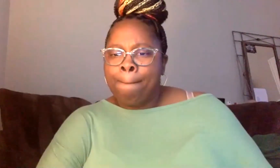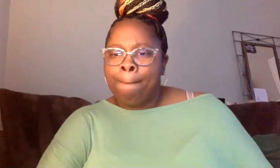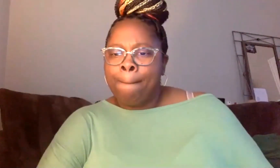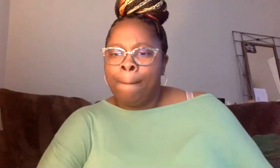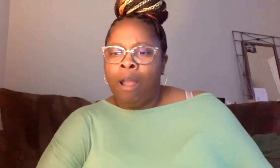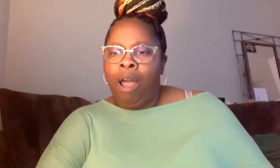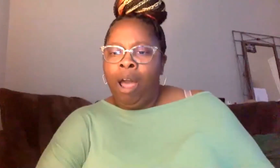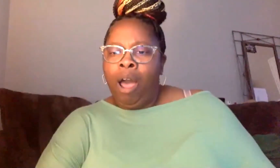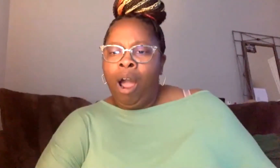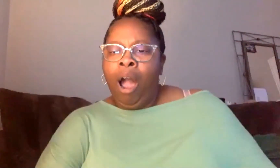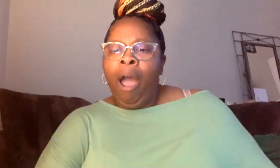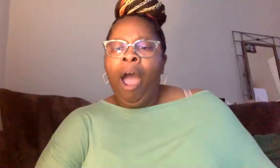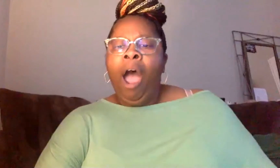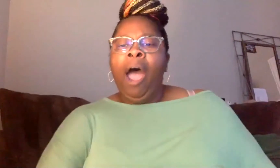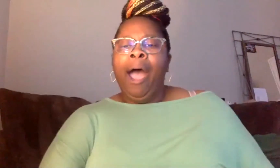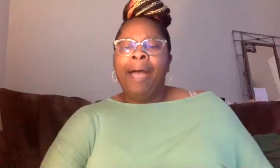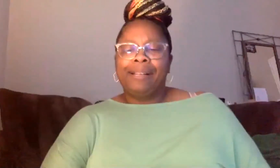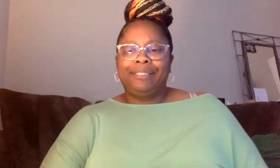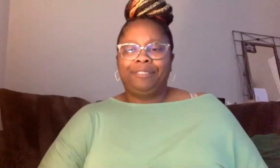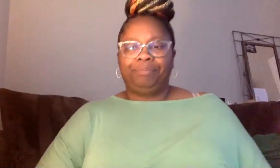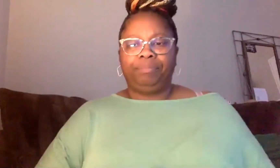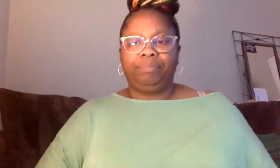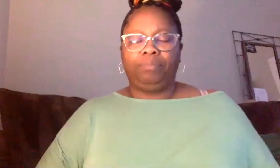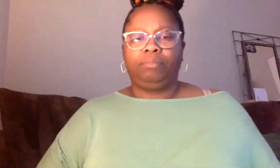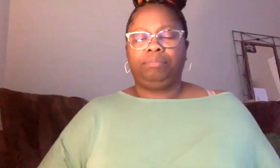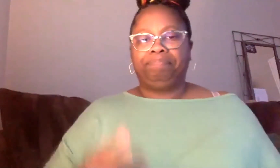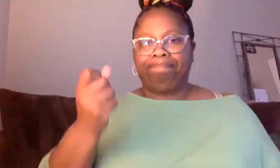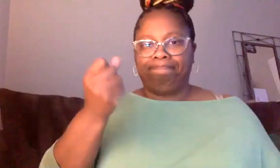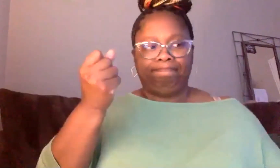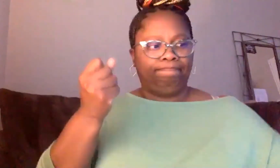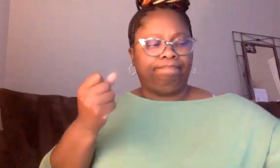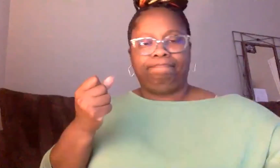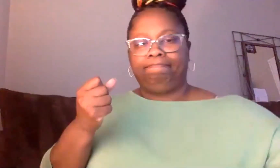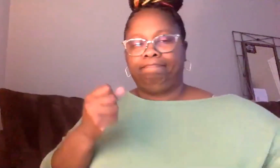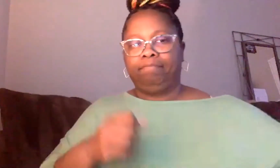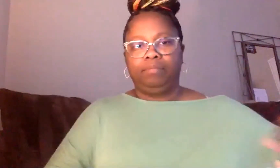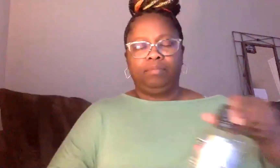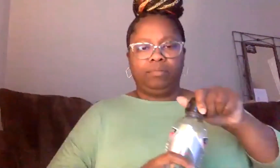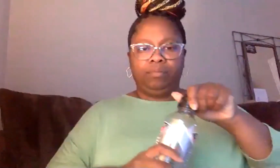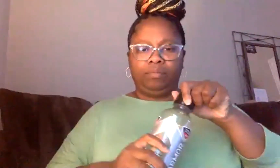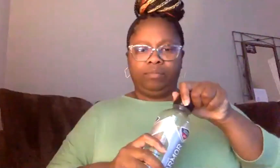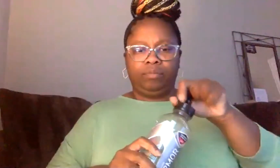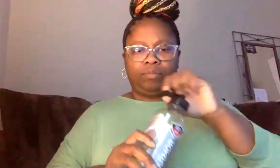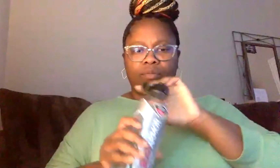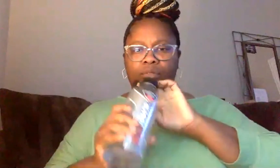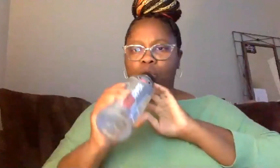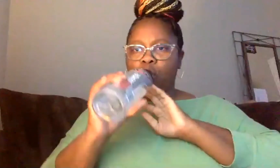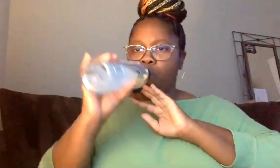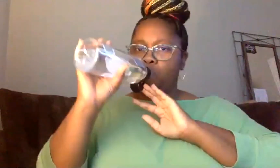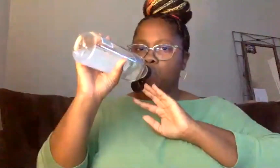let me see. Um, let me see. Okay. Actually she's in, uh,